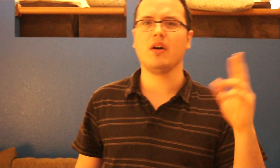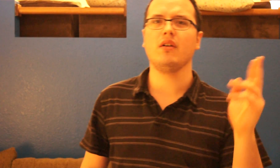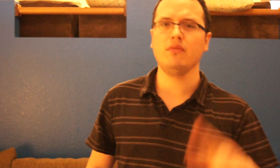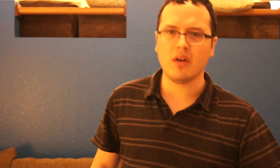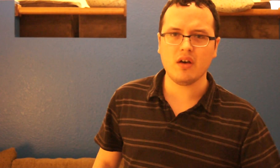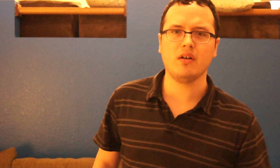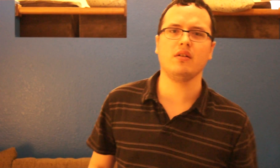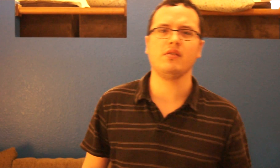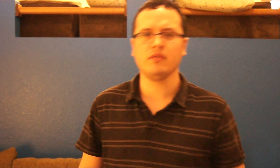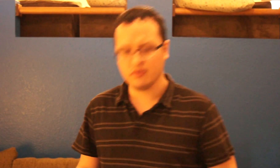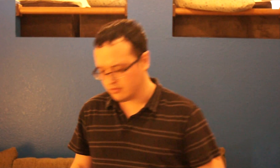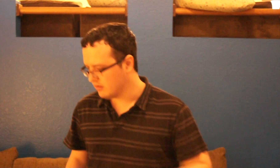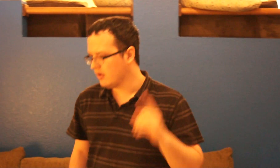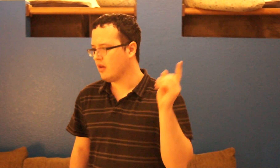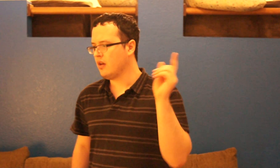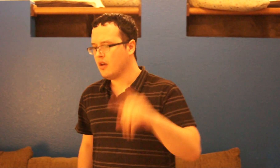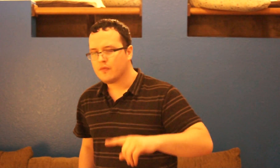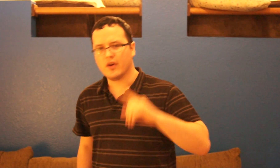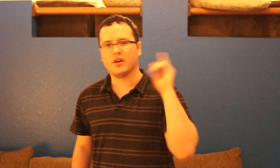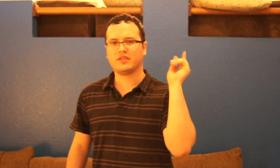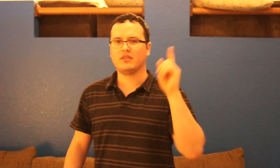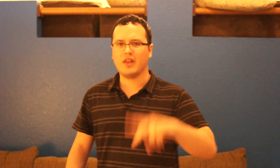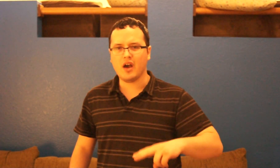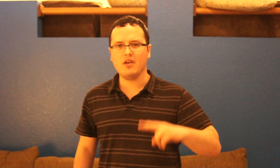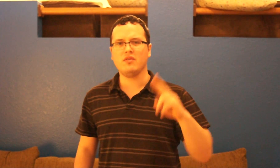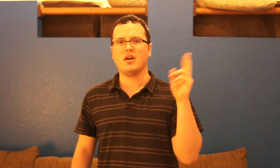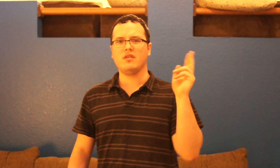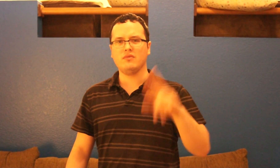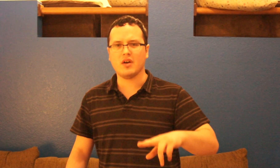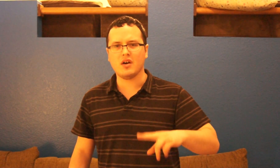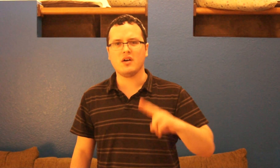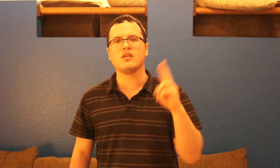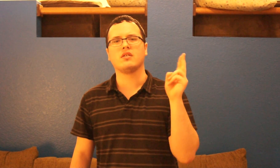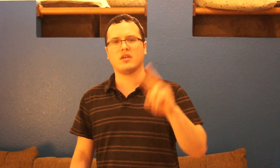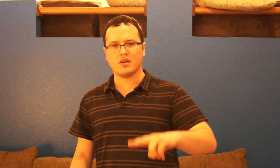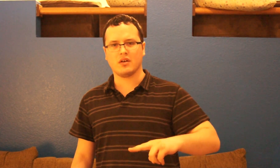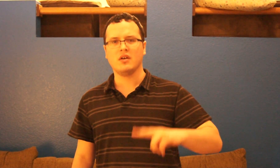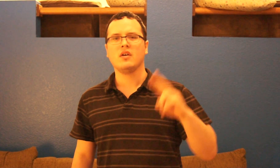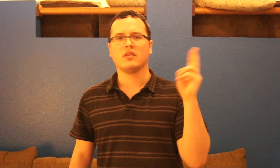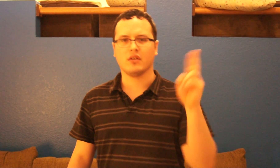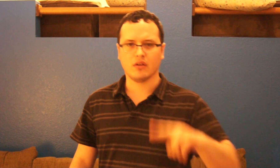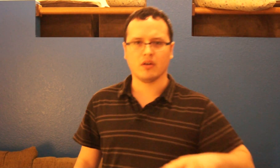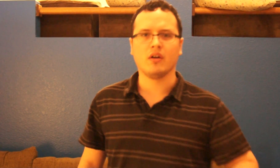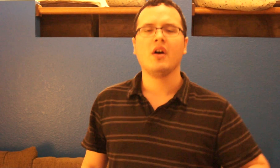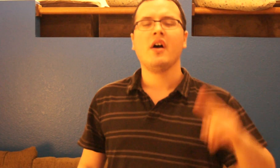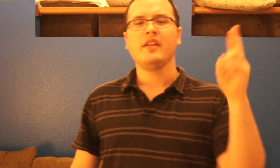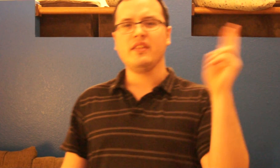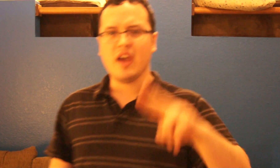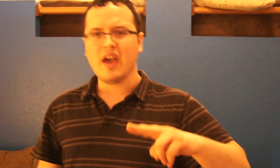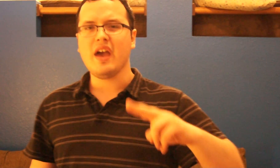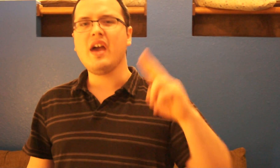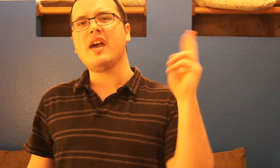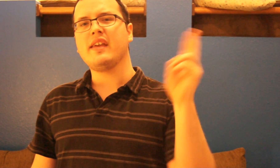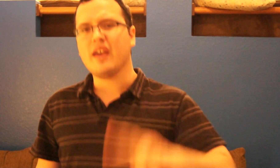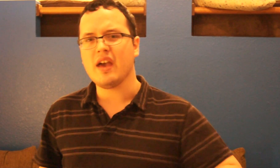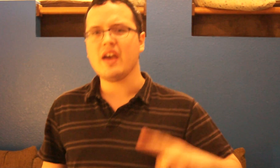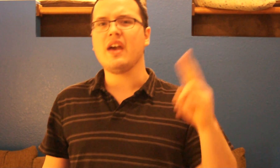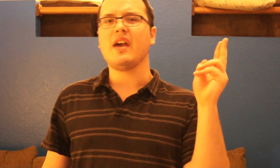for too long long yeah yeah